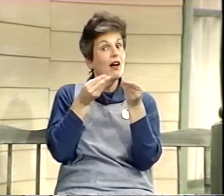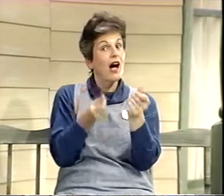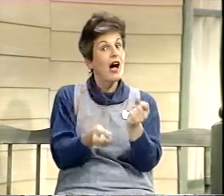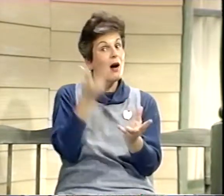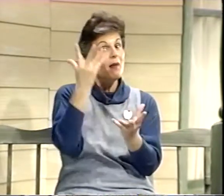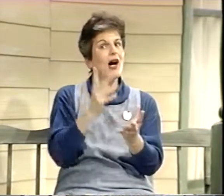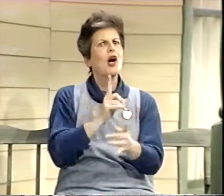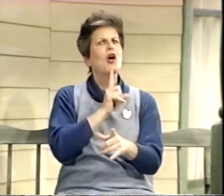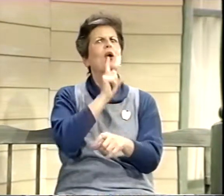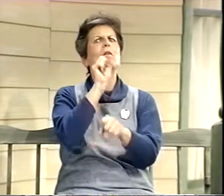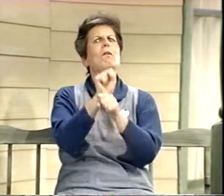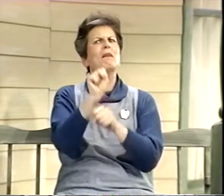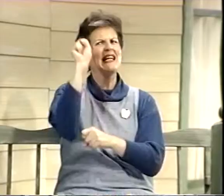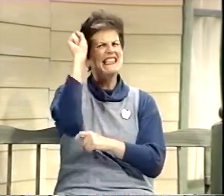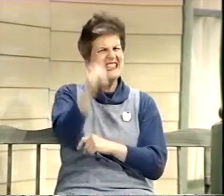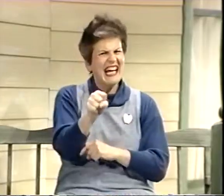and it added up to how much?